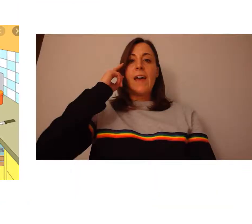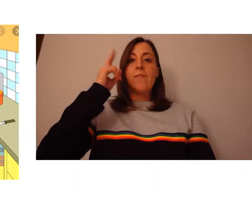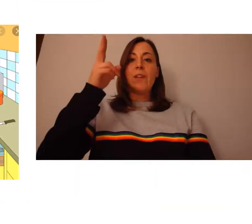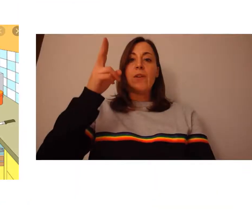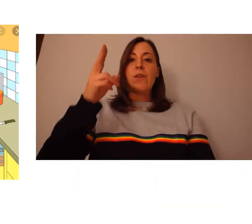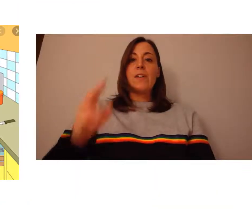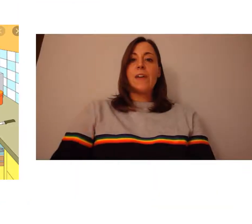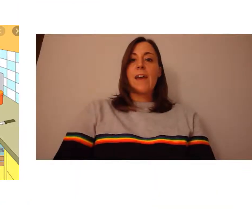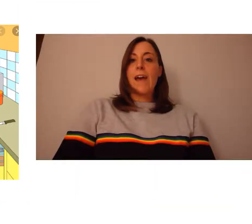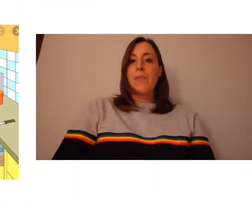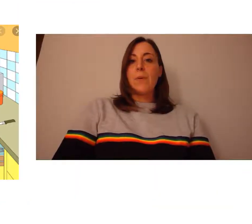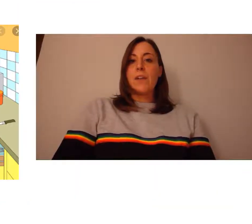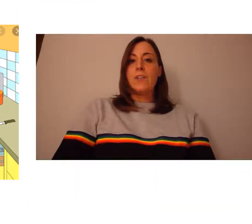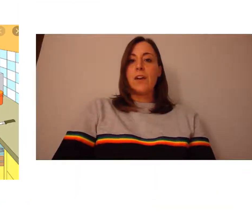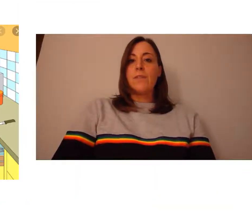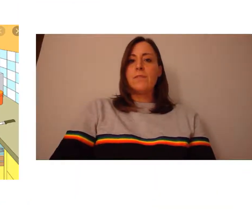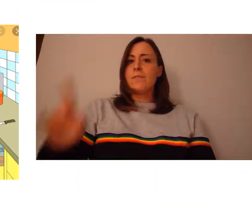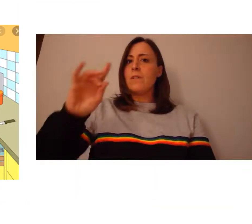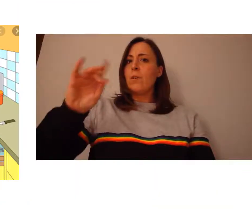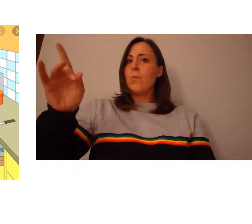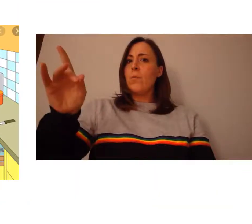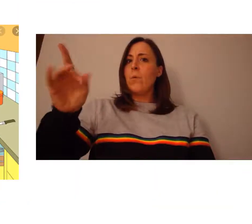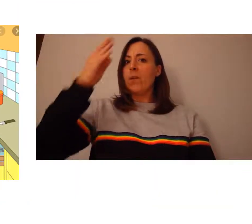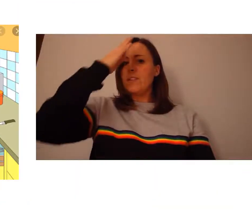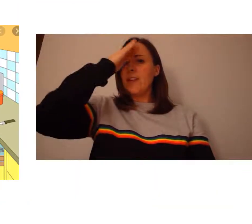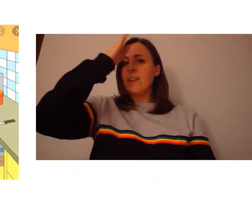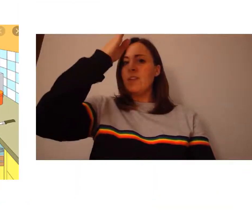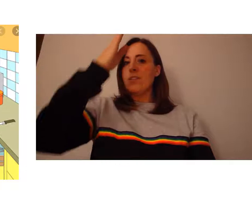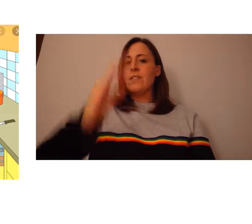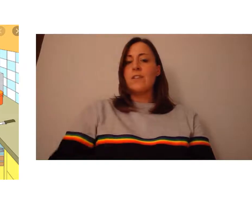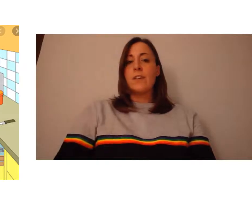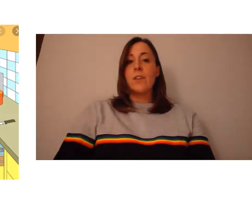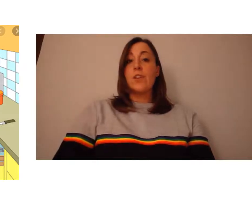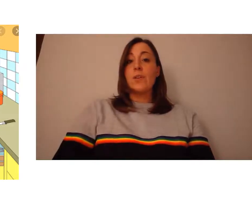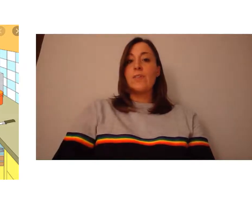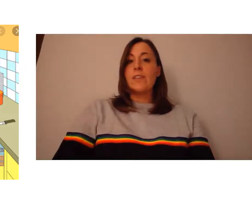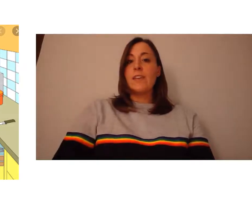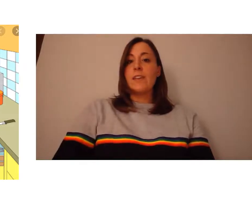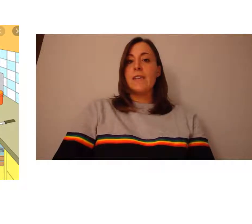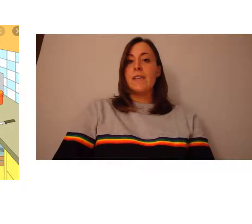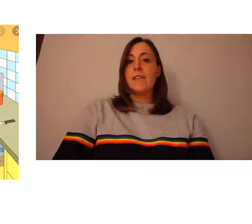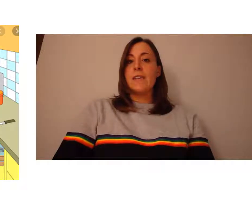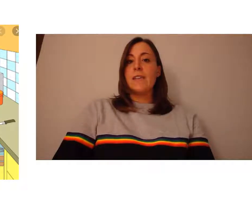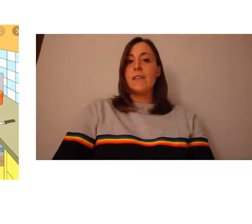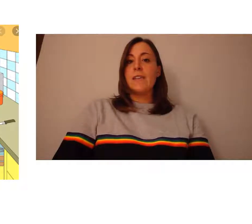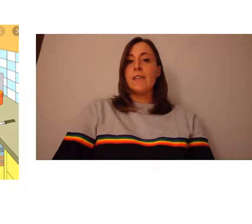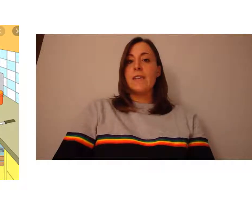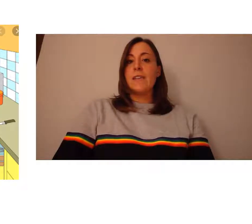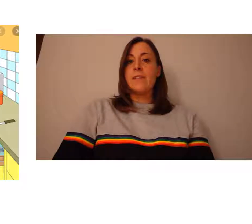Have a look at the picture. What dangers can you see?